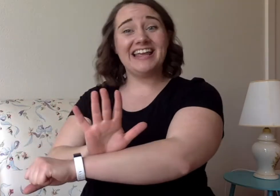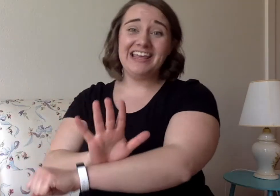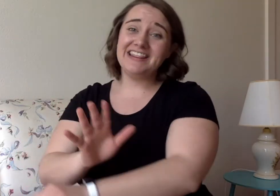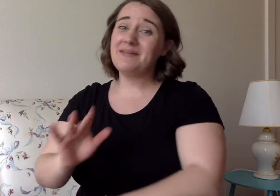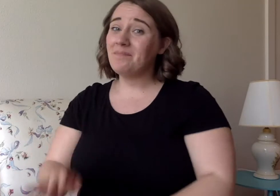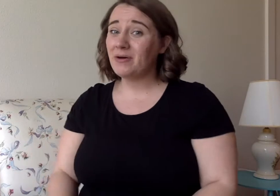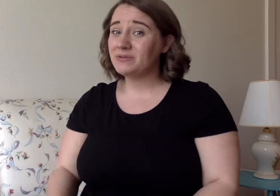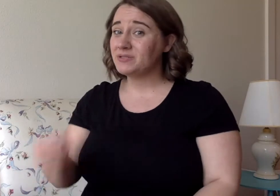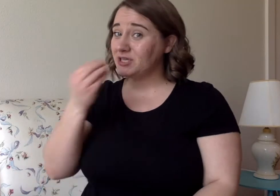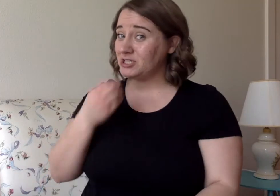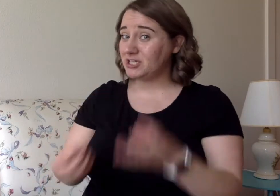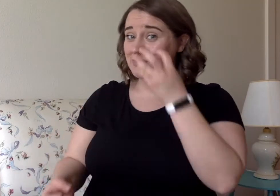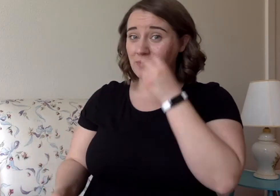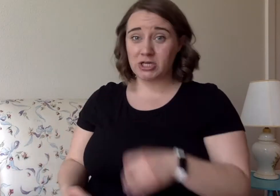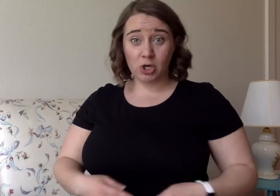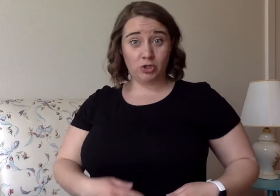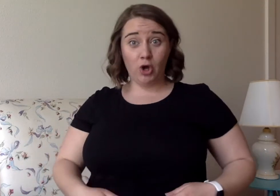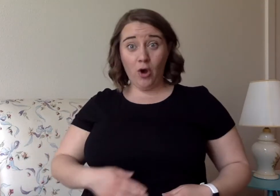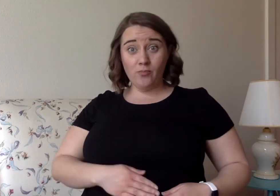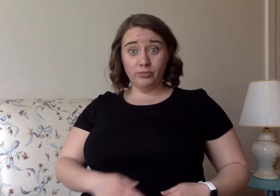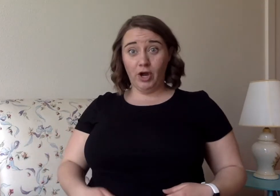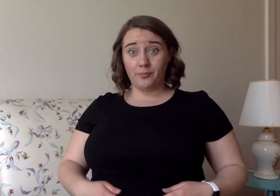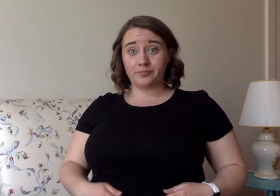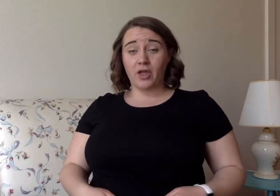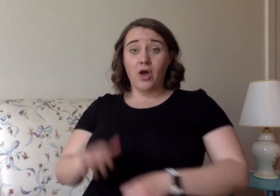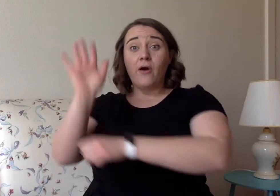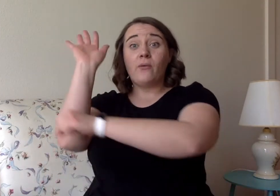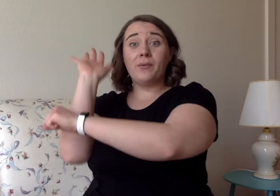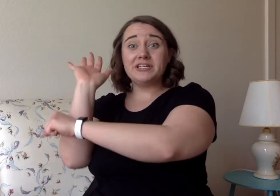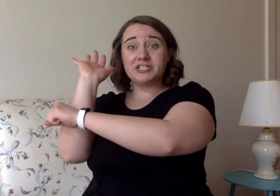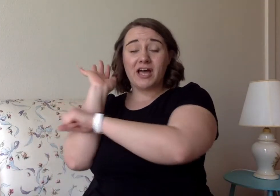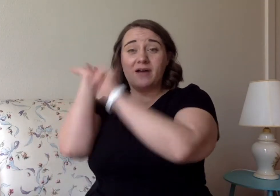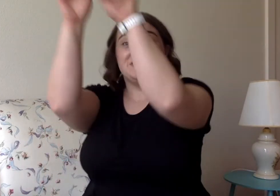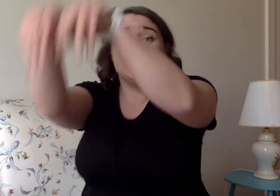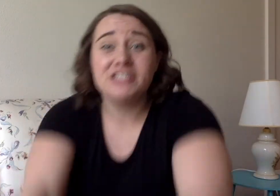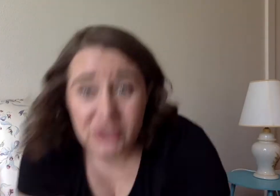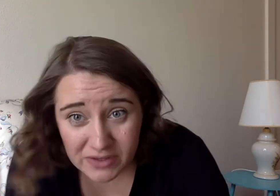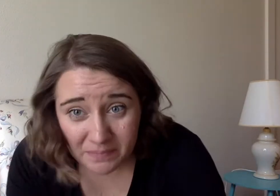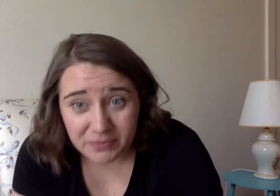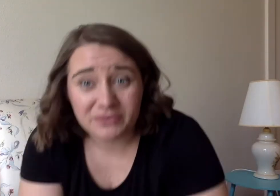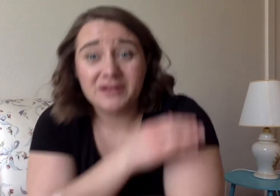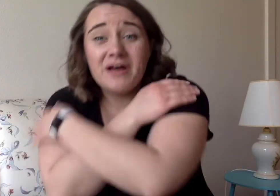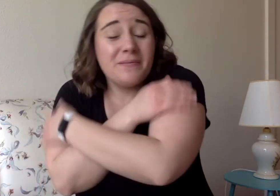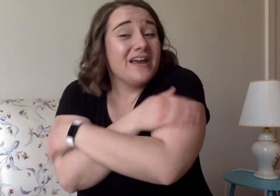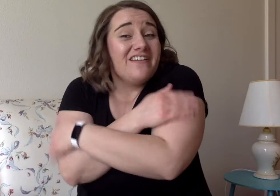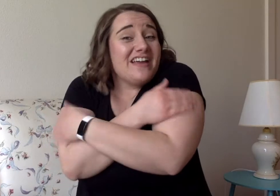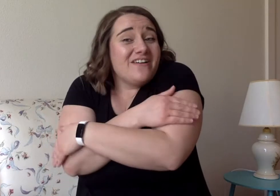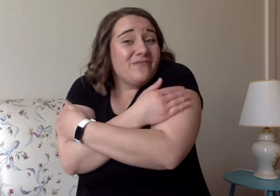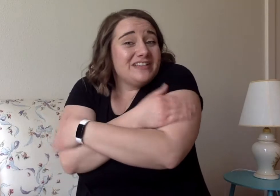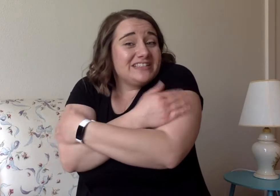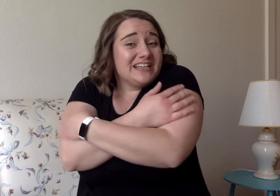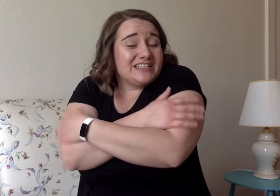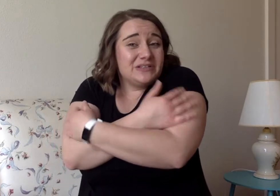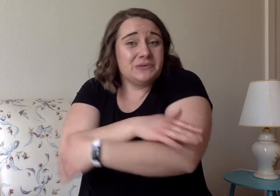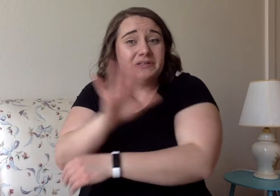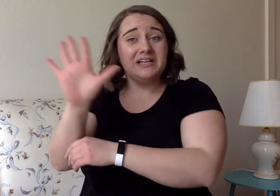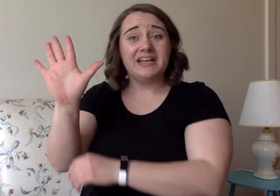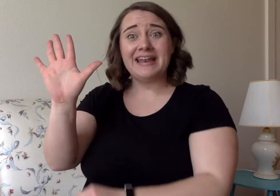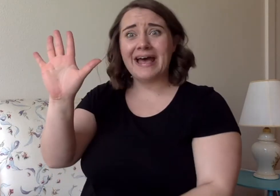the most delicious bugs. Yum yum! One jumped into the pool where it was nice and cool. Now